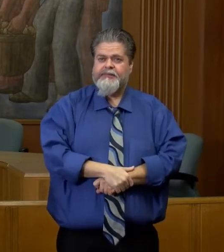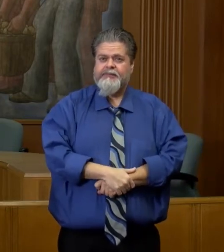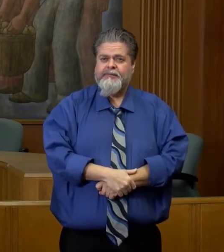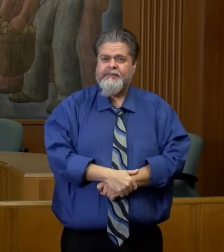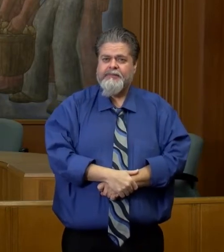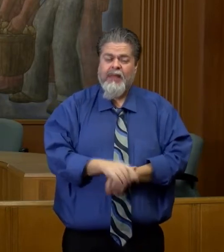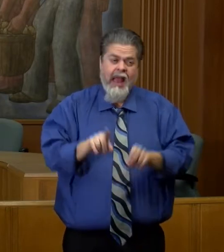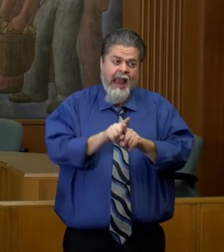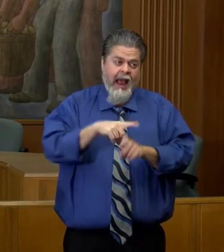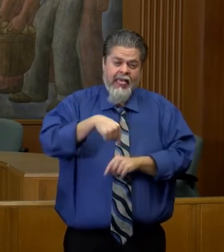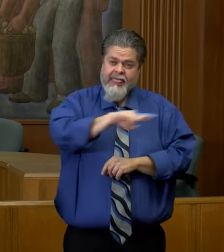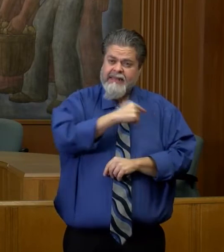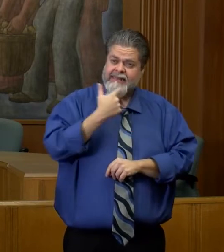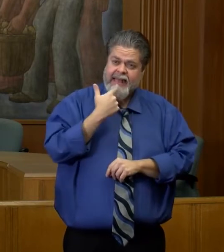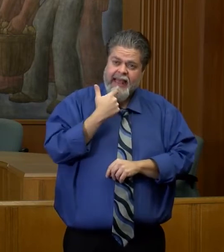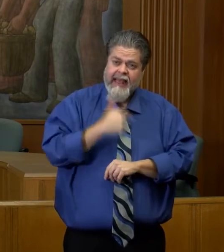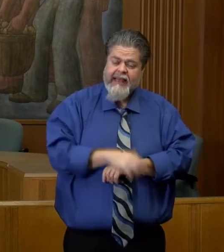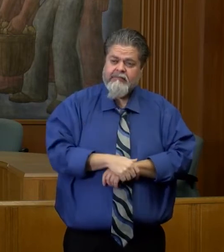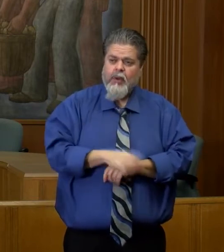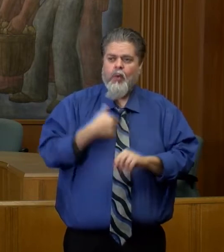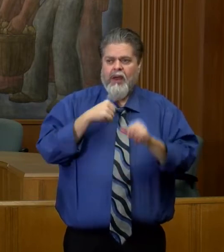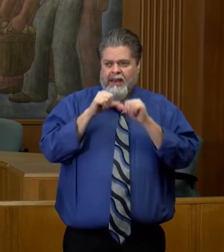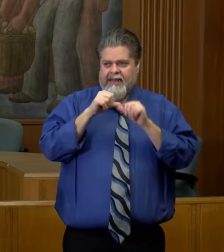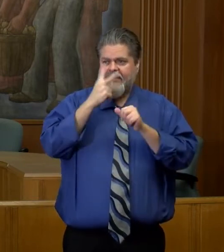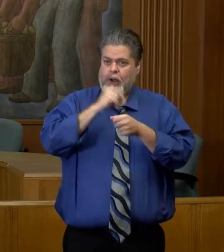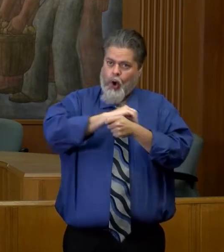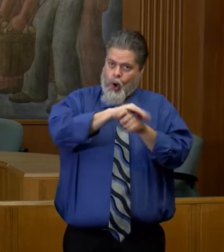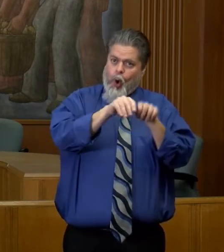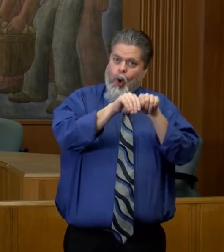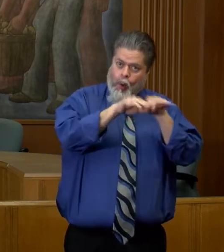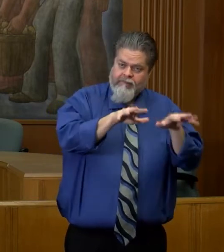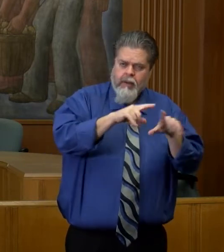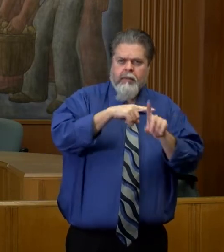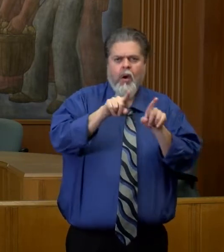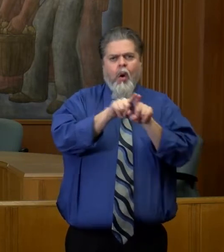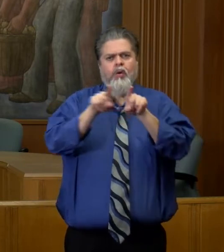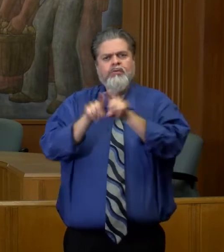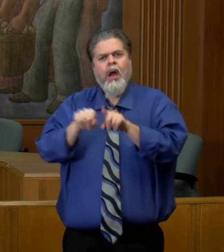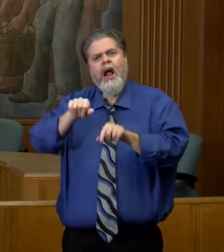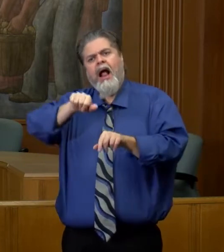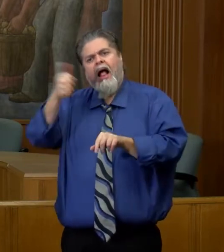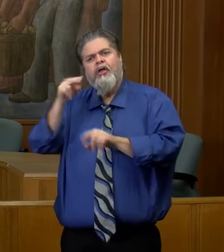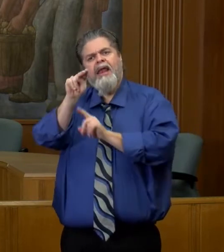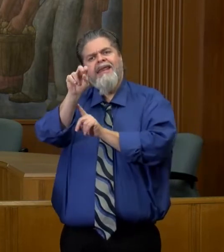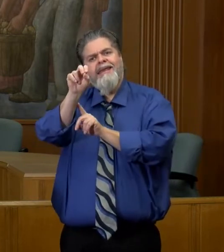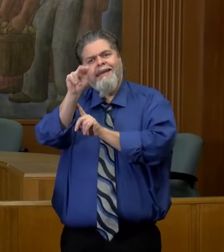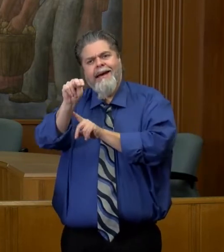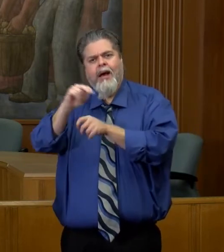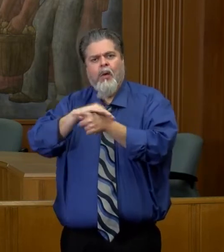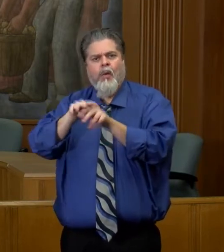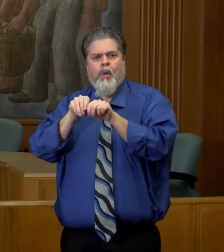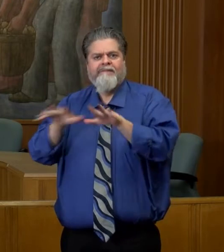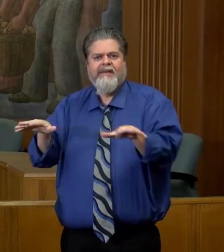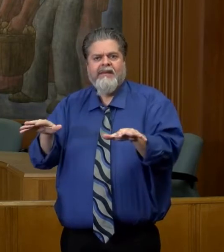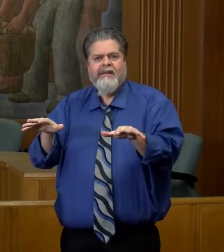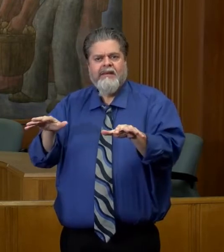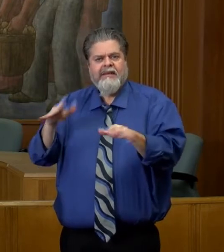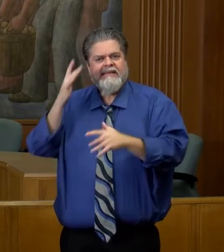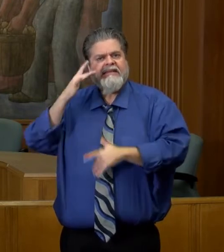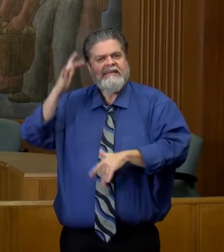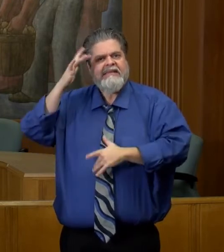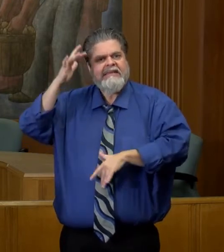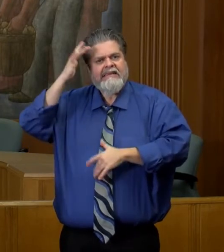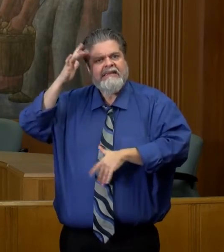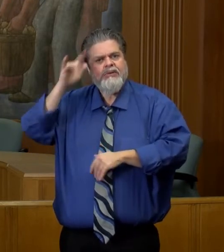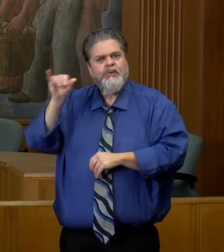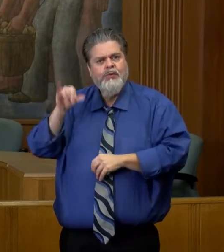As already stated, we continue to see COVID, but also patients coming to us for non-COVID needs as well. And I've talked to now